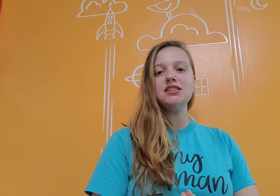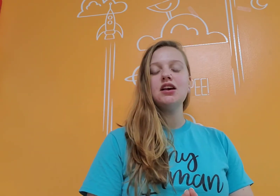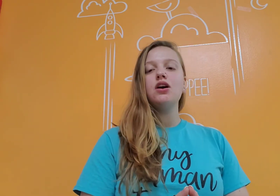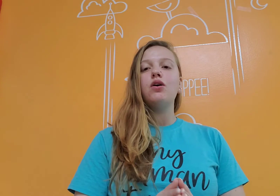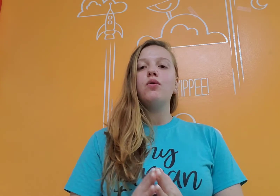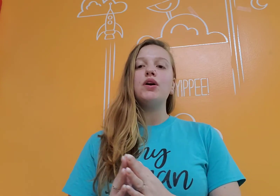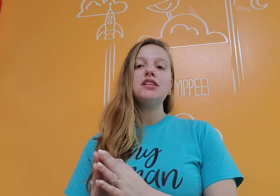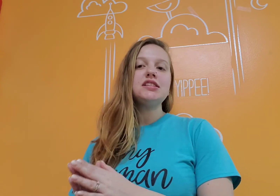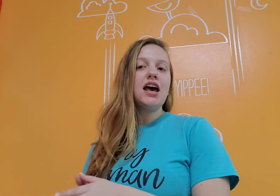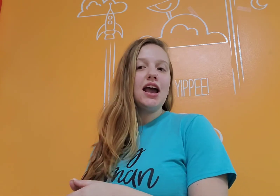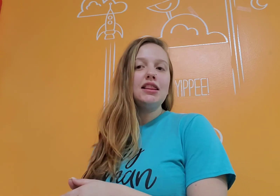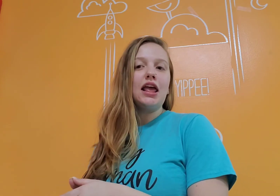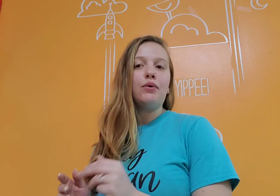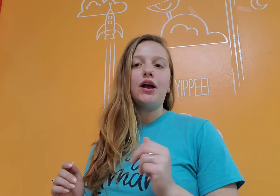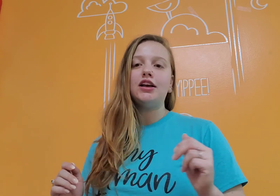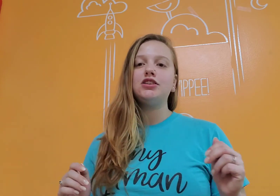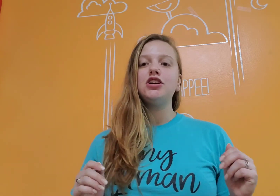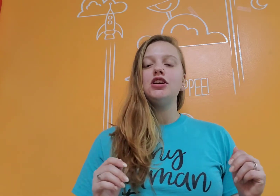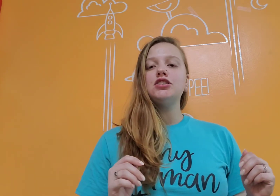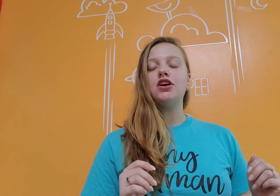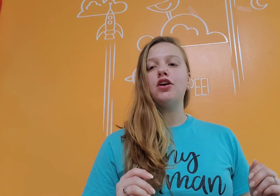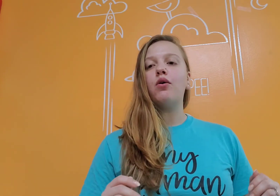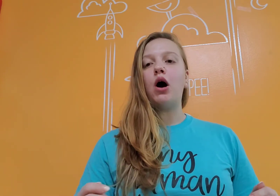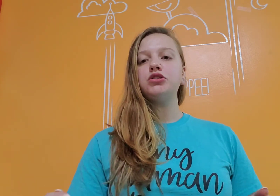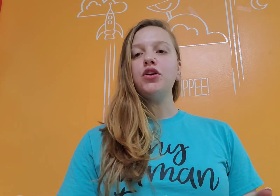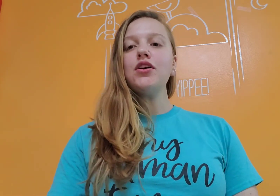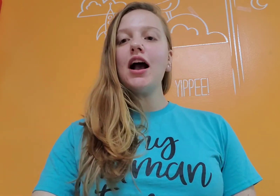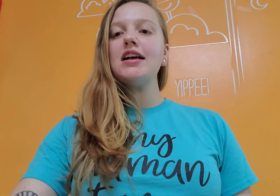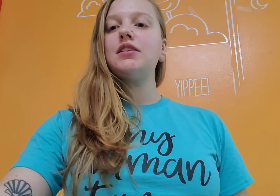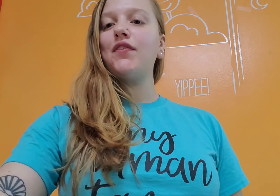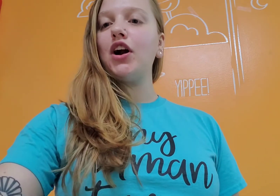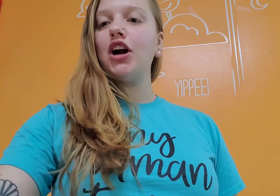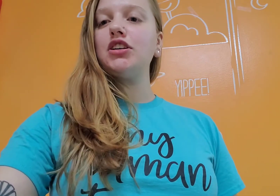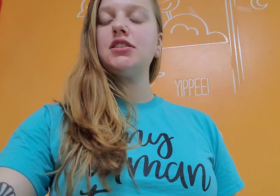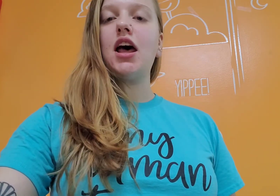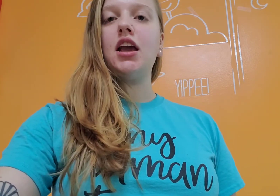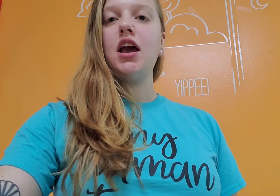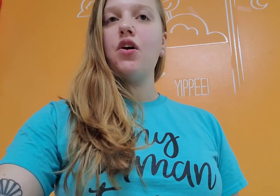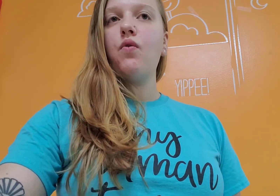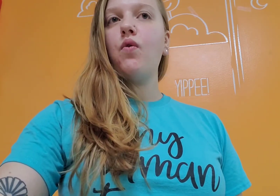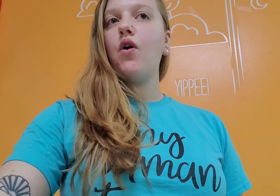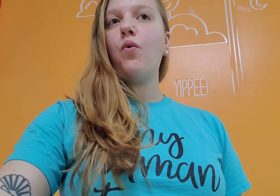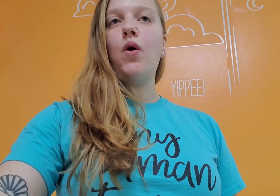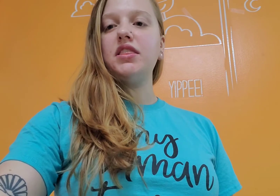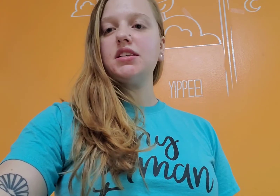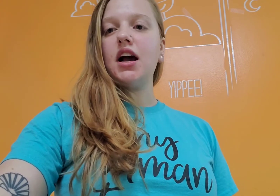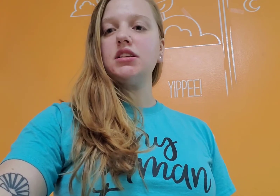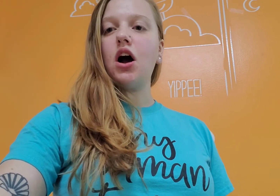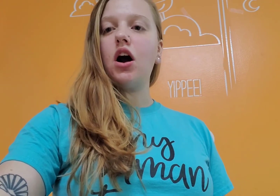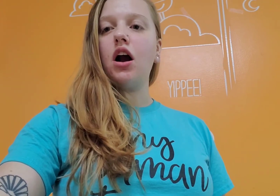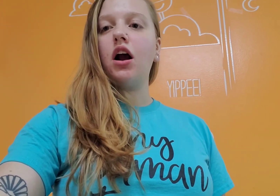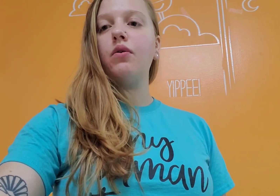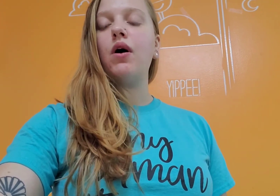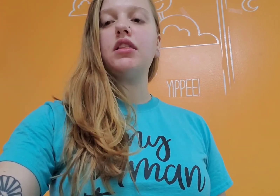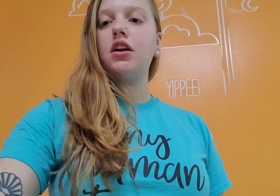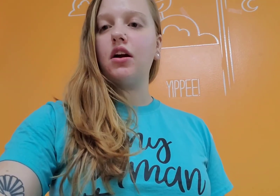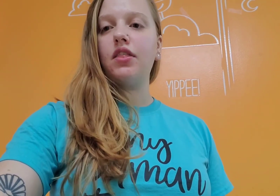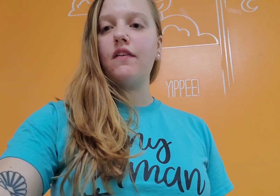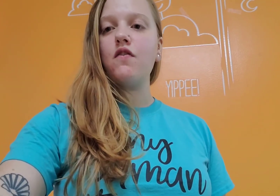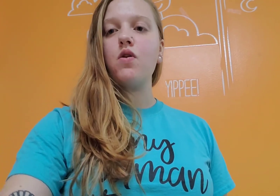with sign language. So, I'll show you guys first, like, what the signs are, what letter they're for,